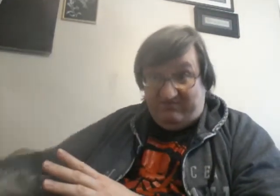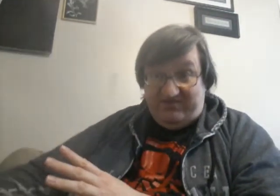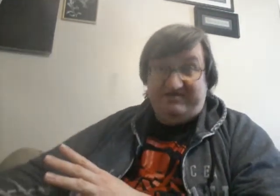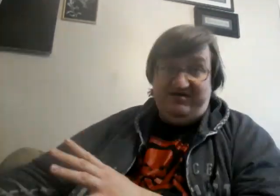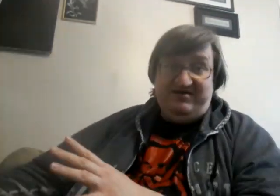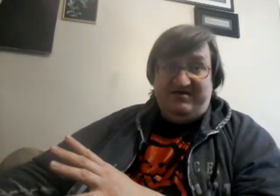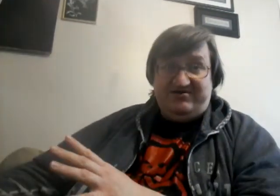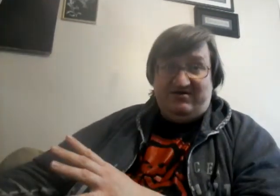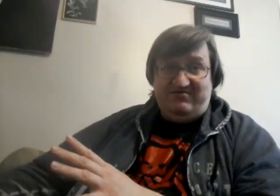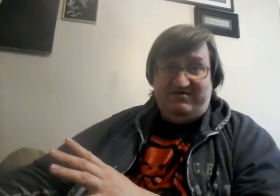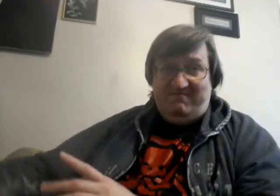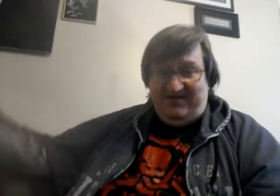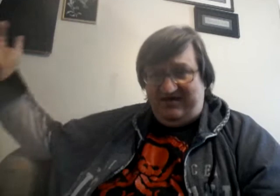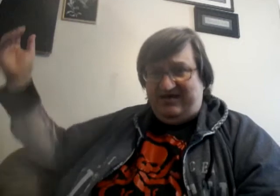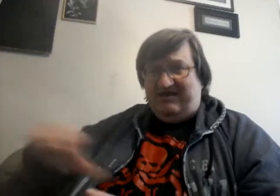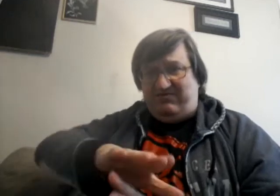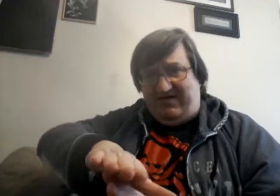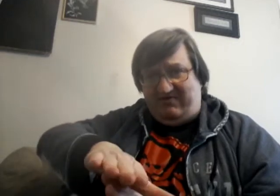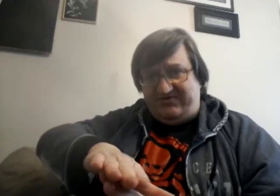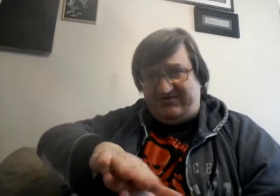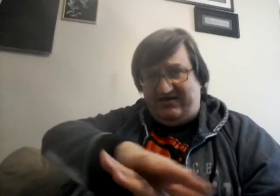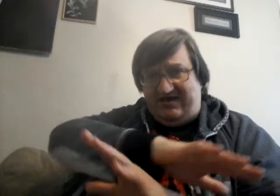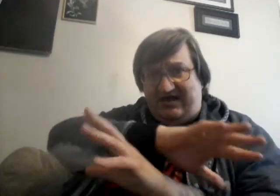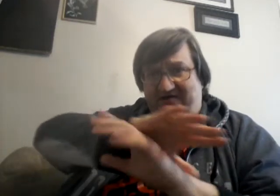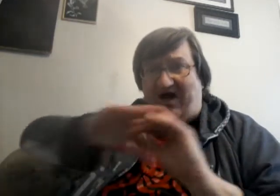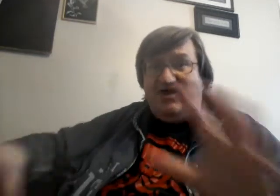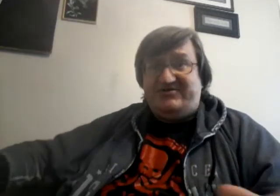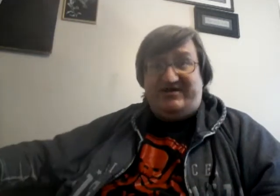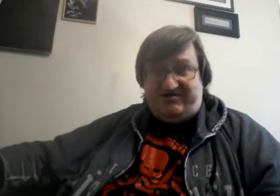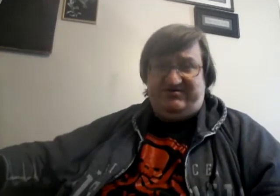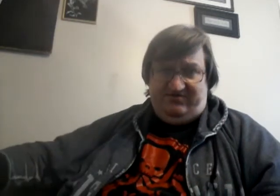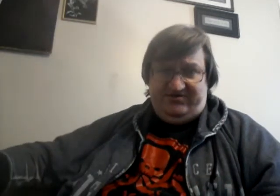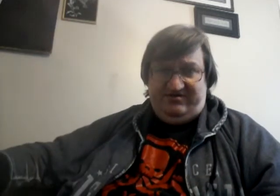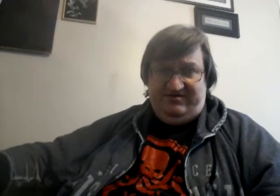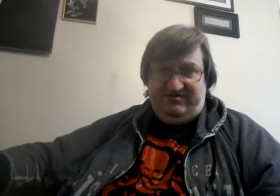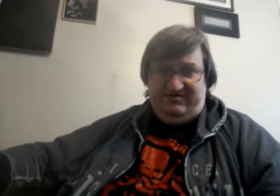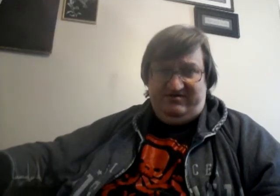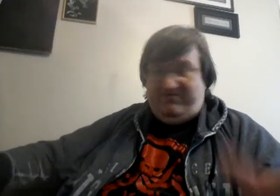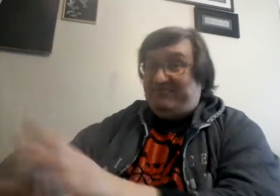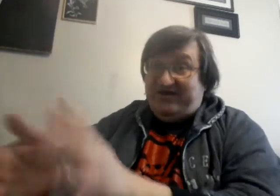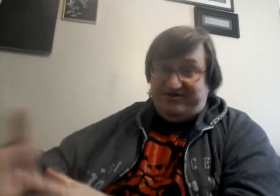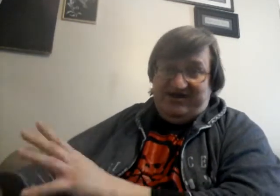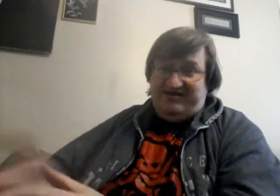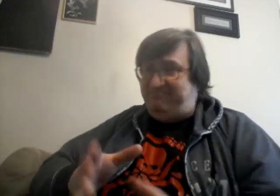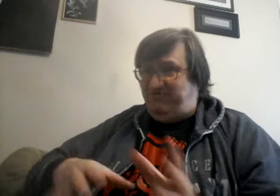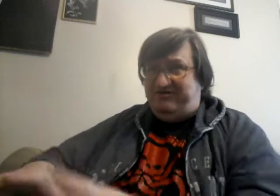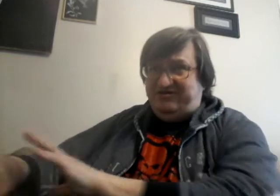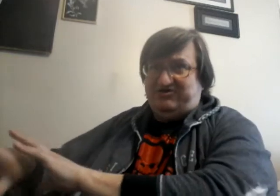a stone, gave her the powers of all six stones. Probably not nearly as